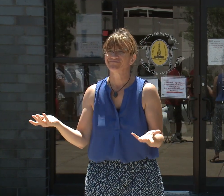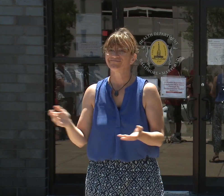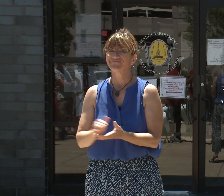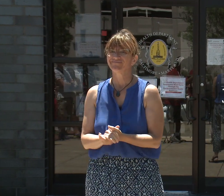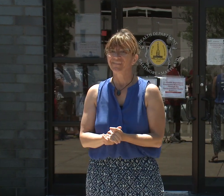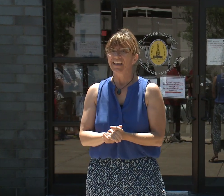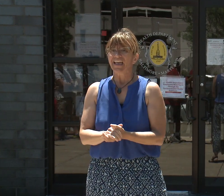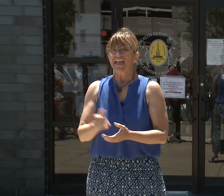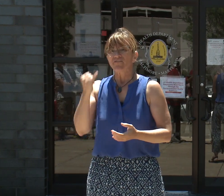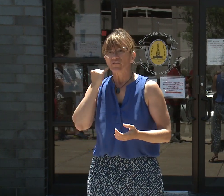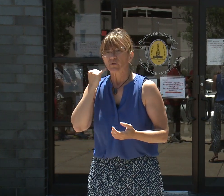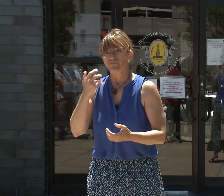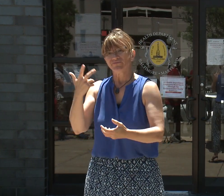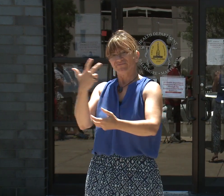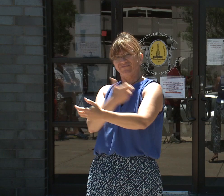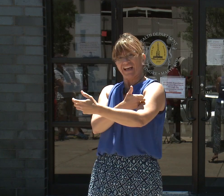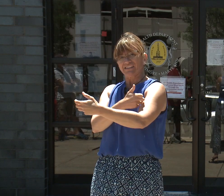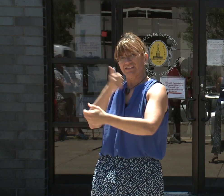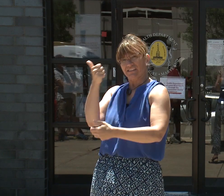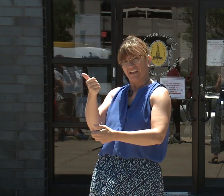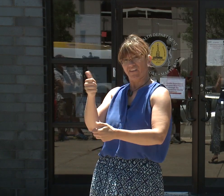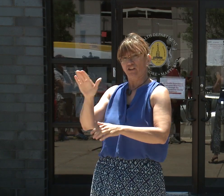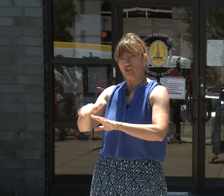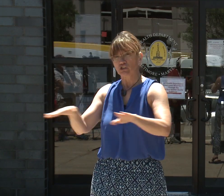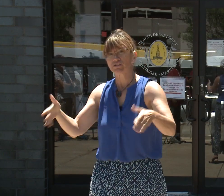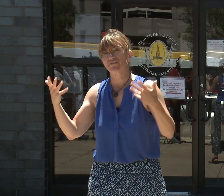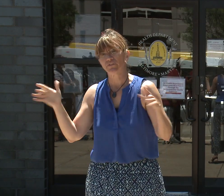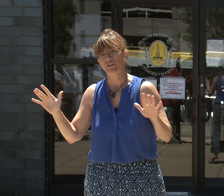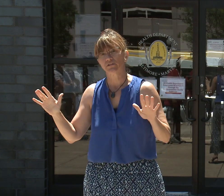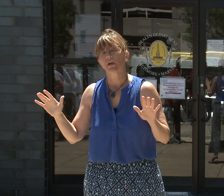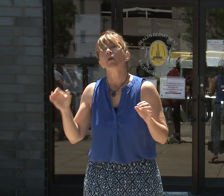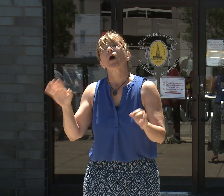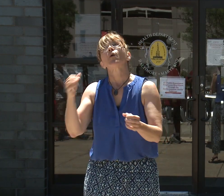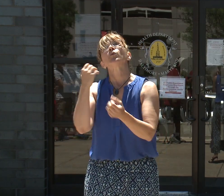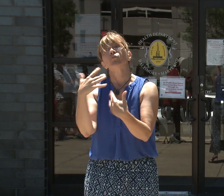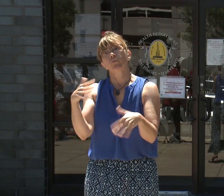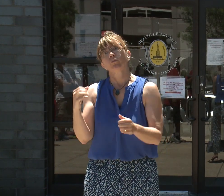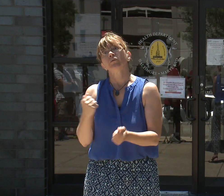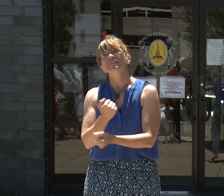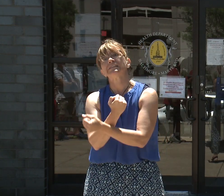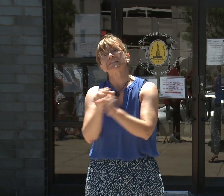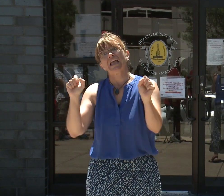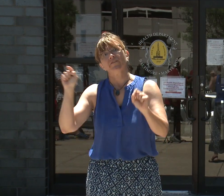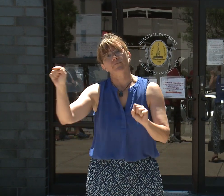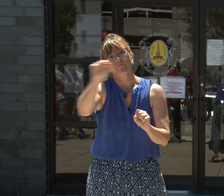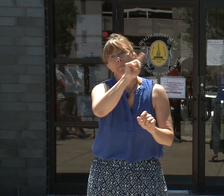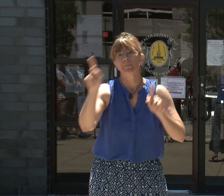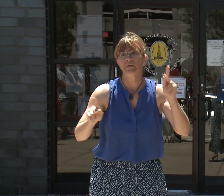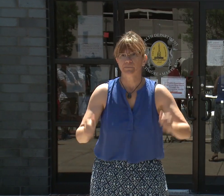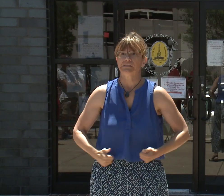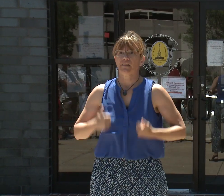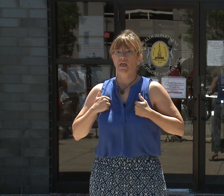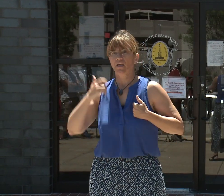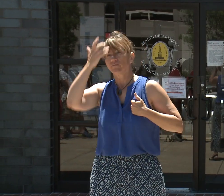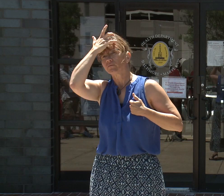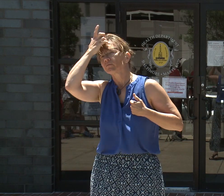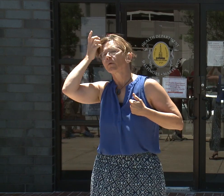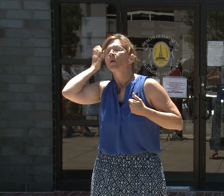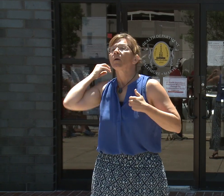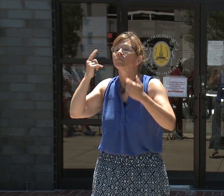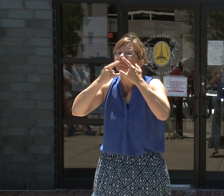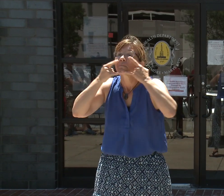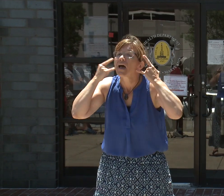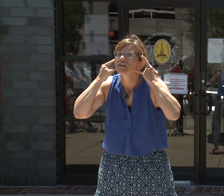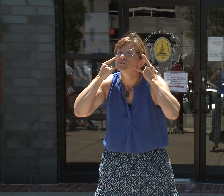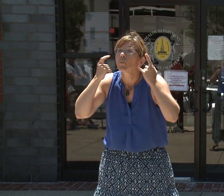lives of the ones you love the most. While masks will not be required after July 1st, this announcement and update to our orders does